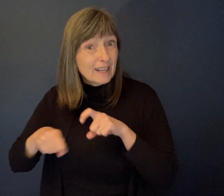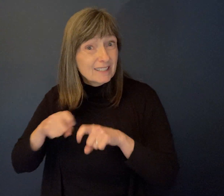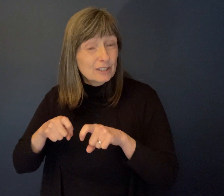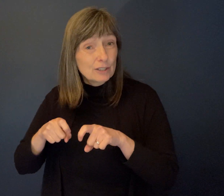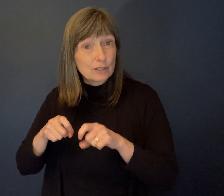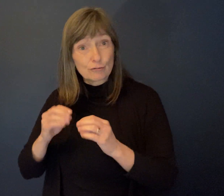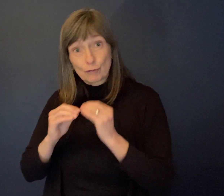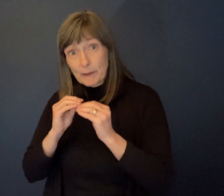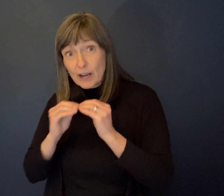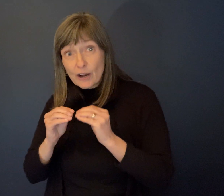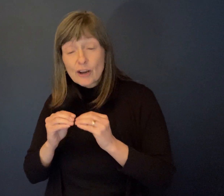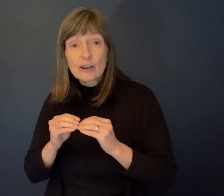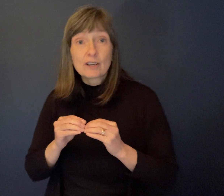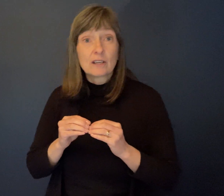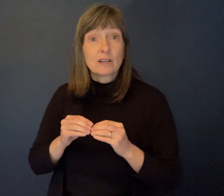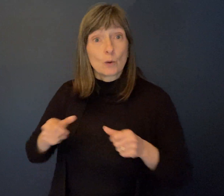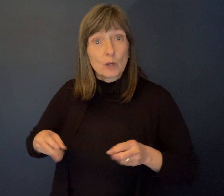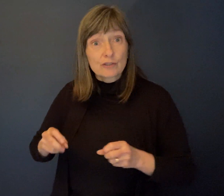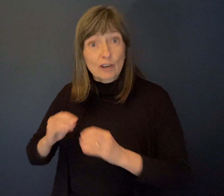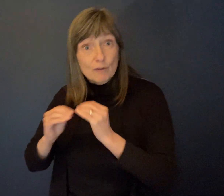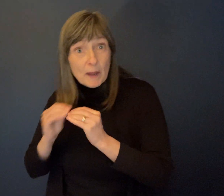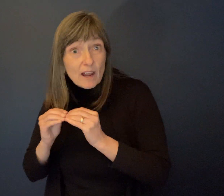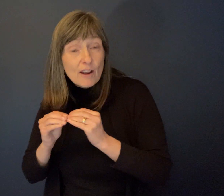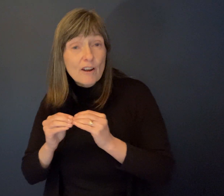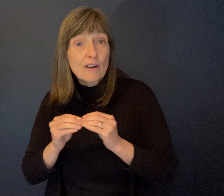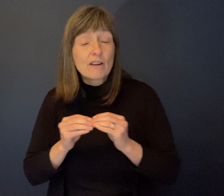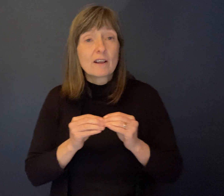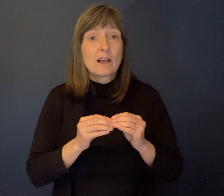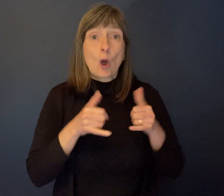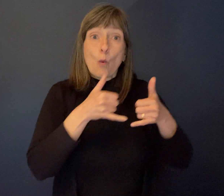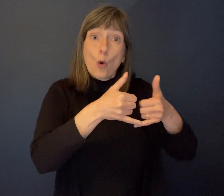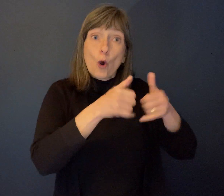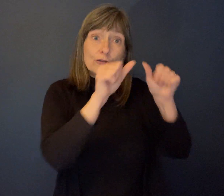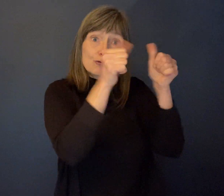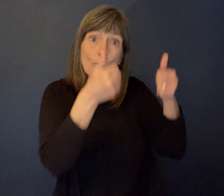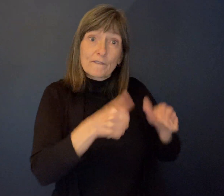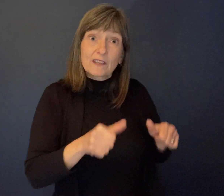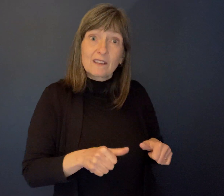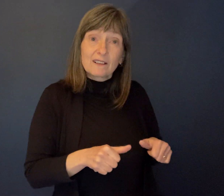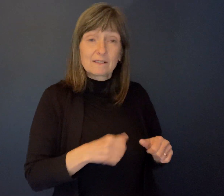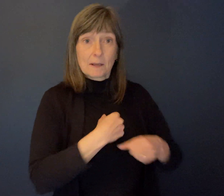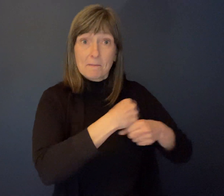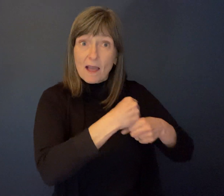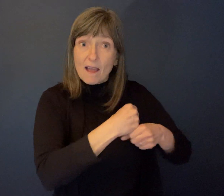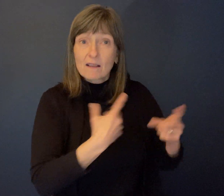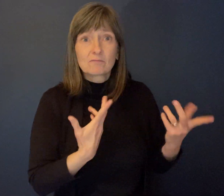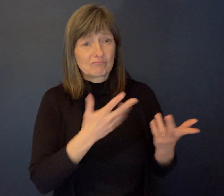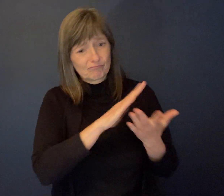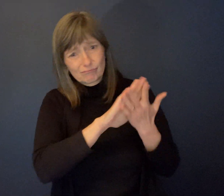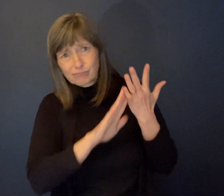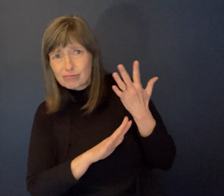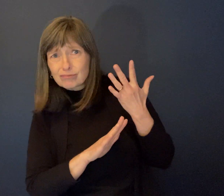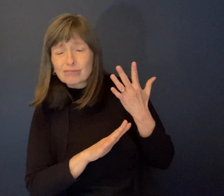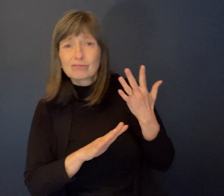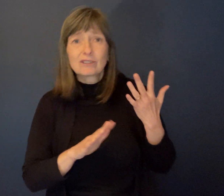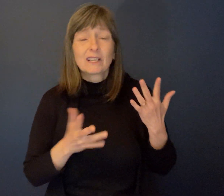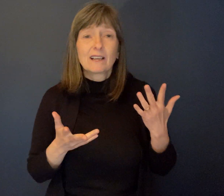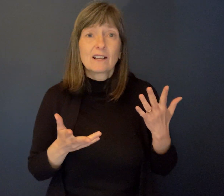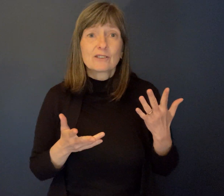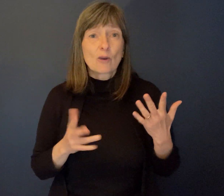had a trophy shop. So they were encompassing so many things, but even beyond all the businesses, the employment that were, was created, they also